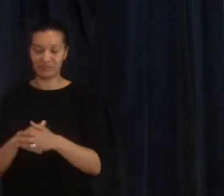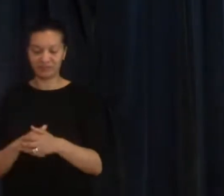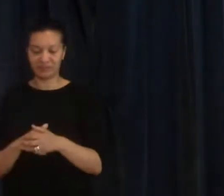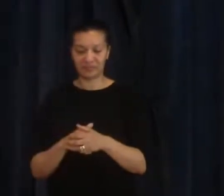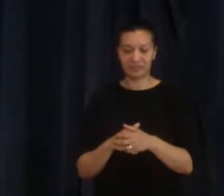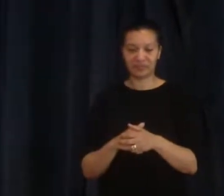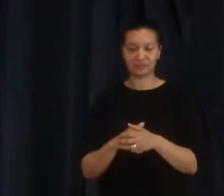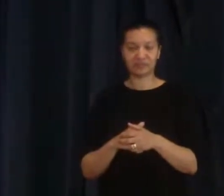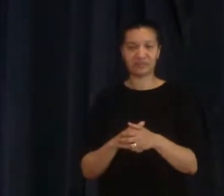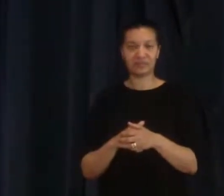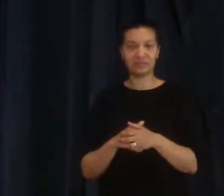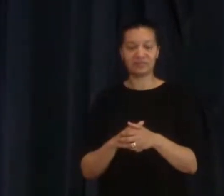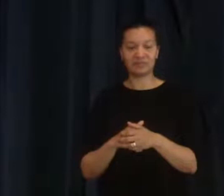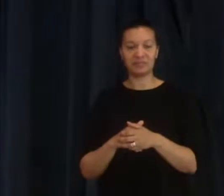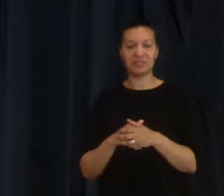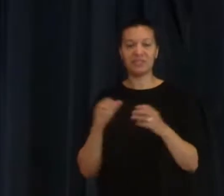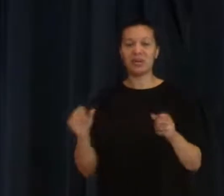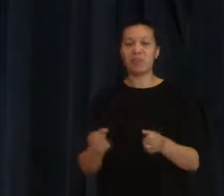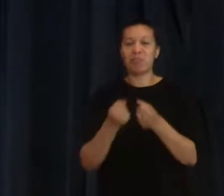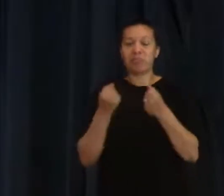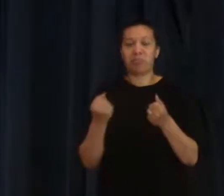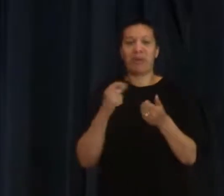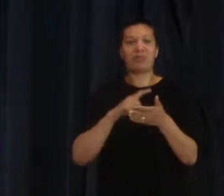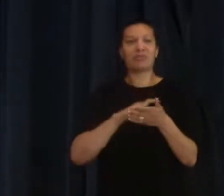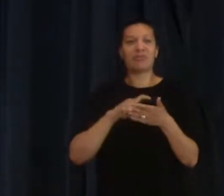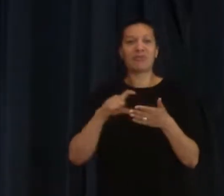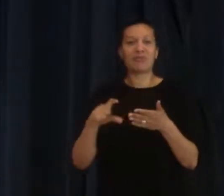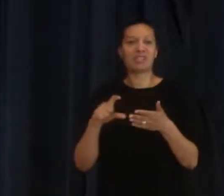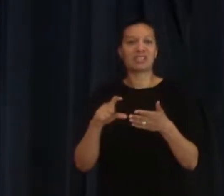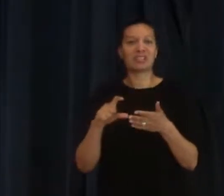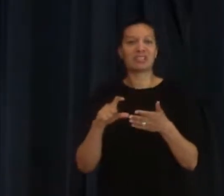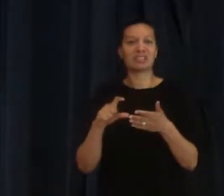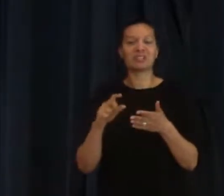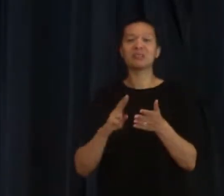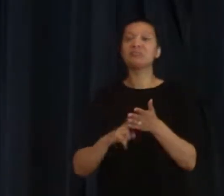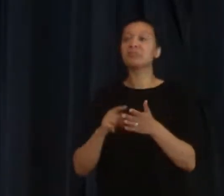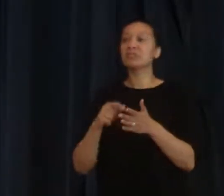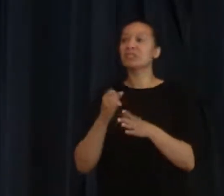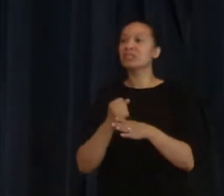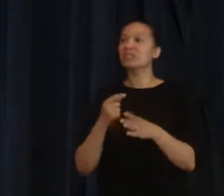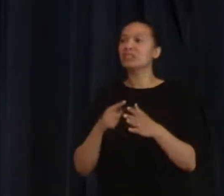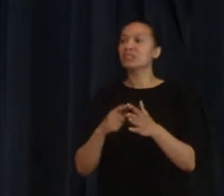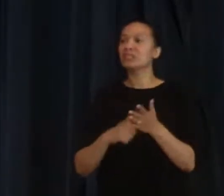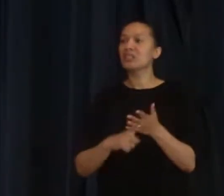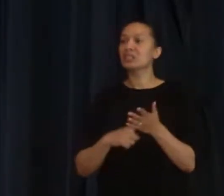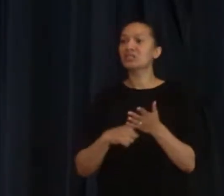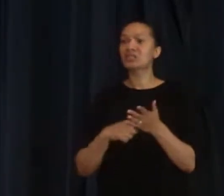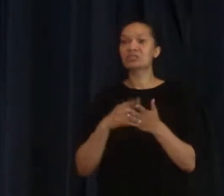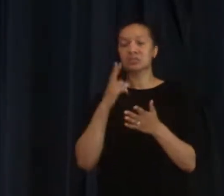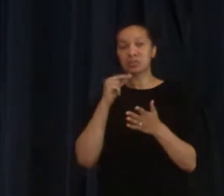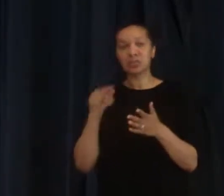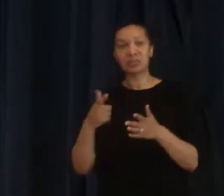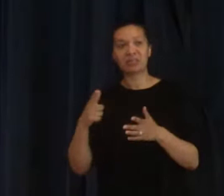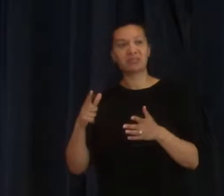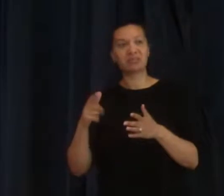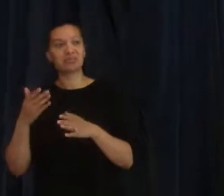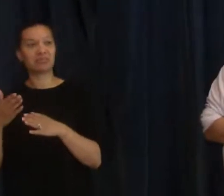And we go to these powerful verses, I think that Nigel touched on earlier in Acts 2 verse 1 to 4.